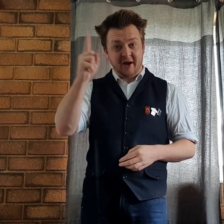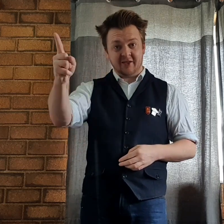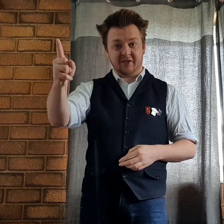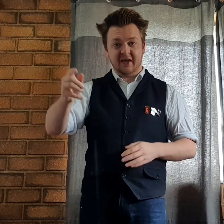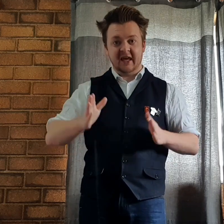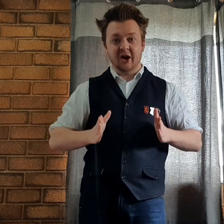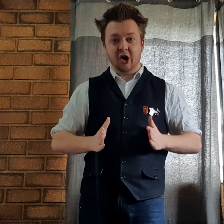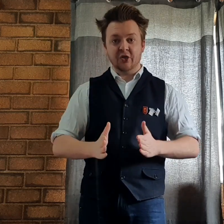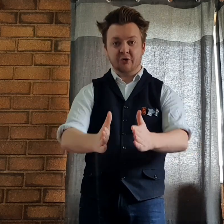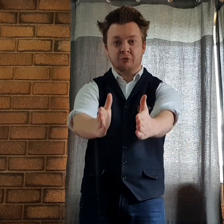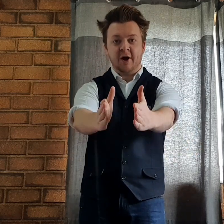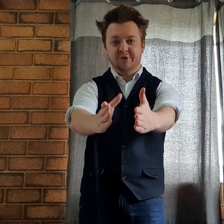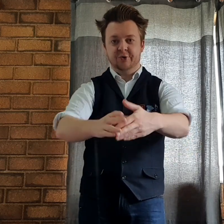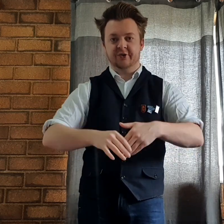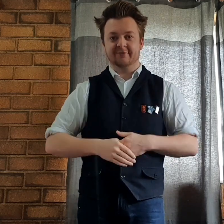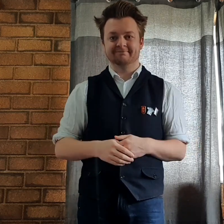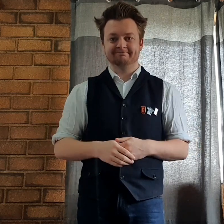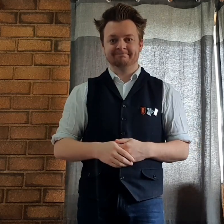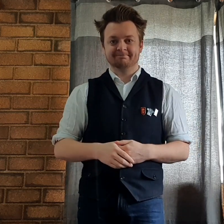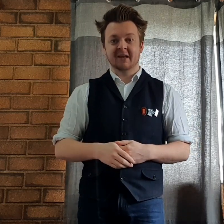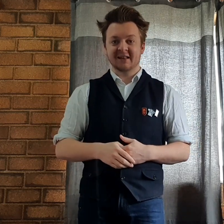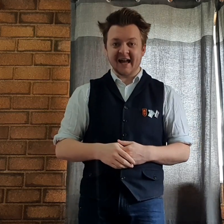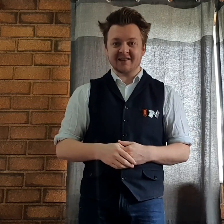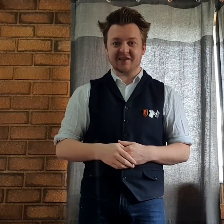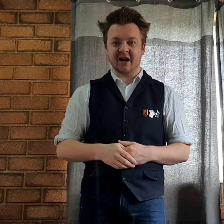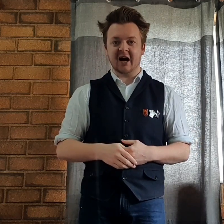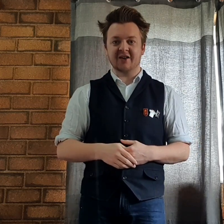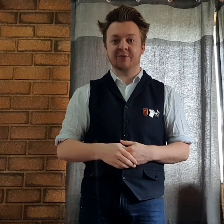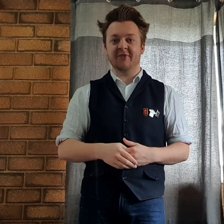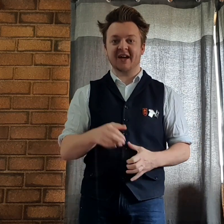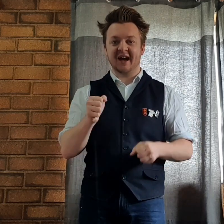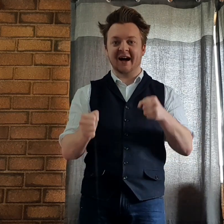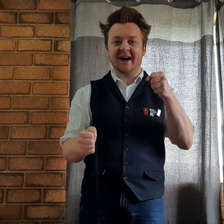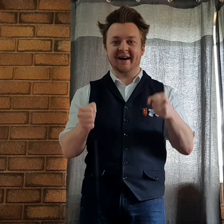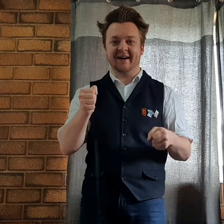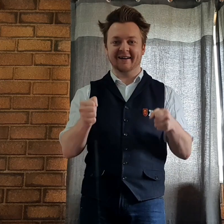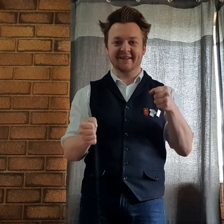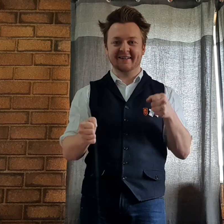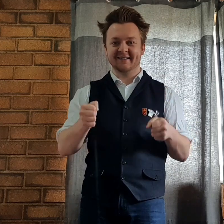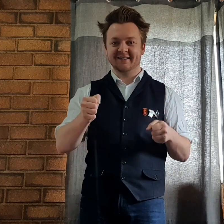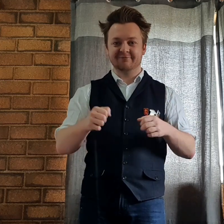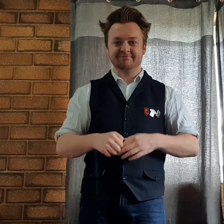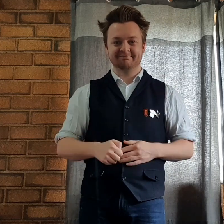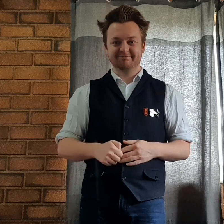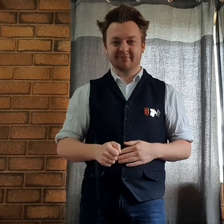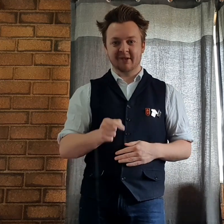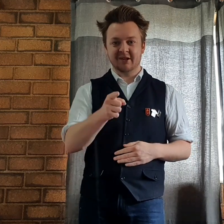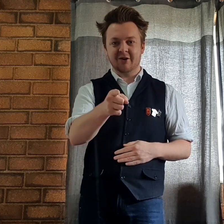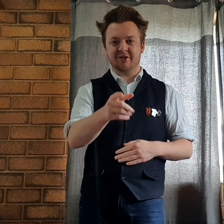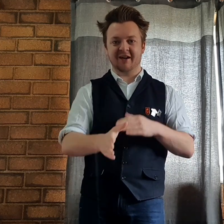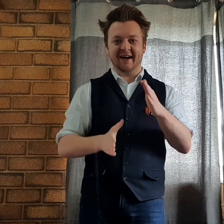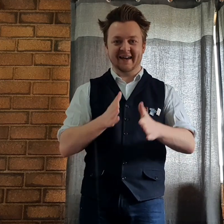might see on the road. Let's start with a car. U sign.